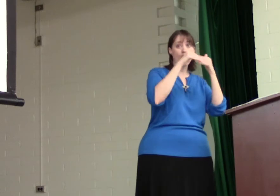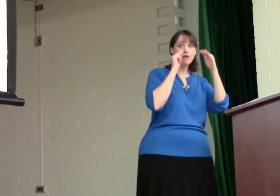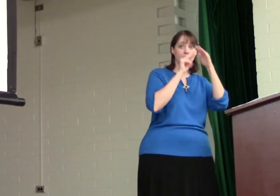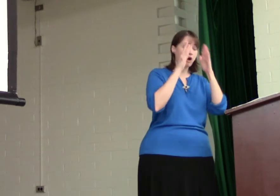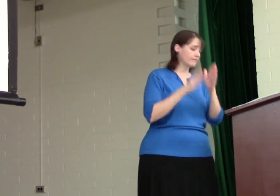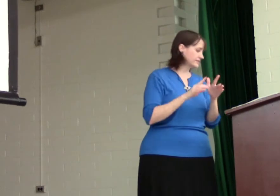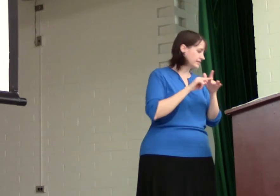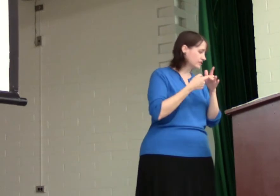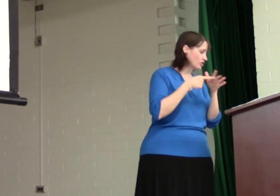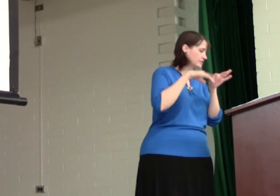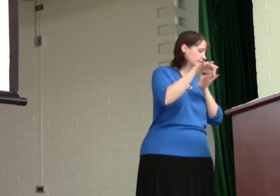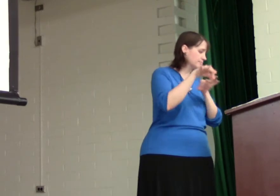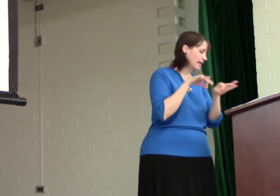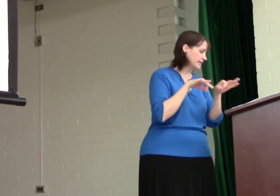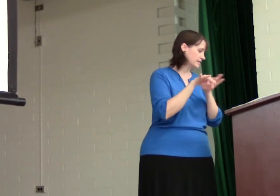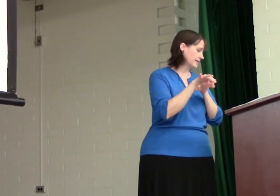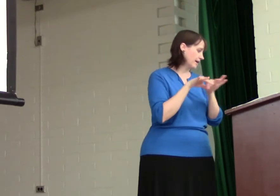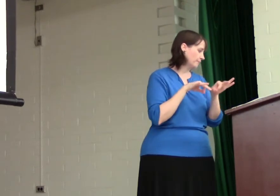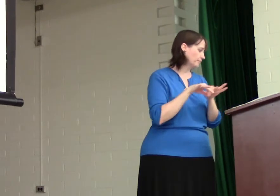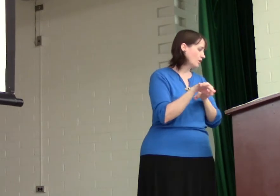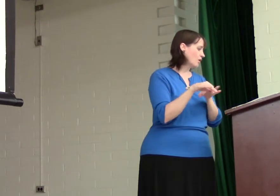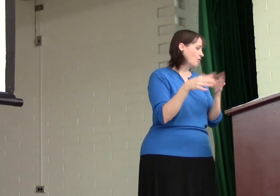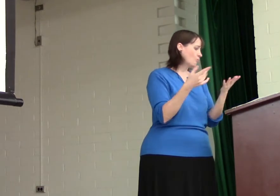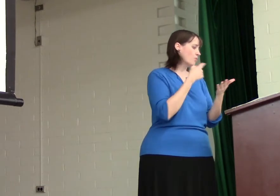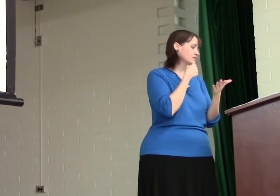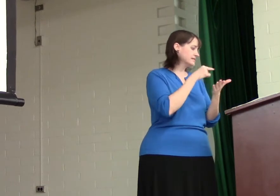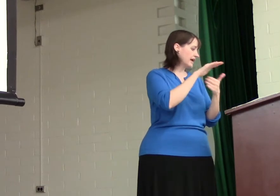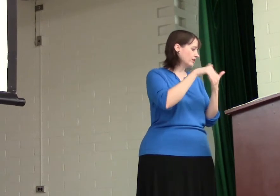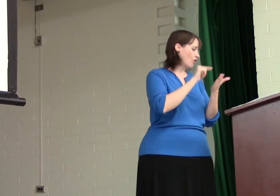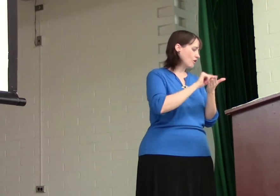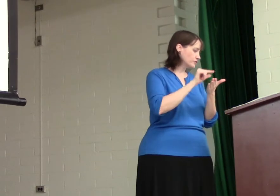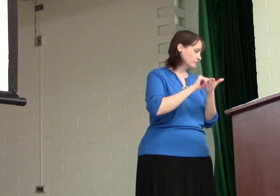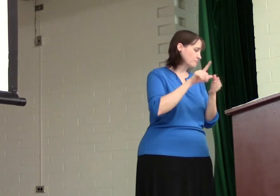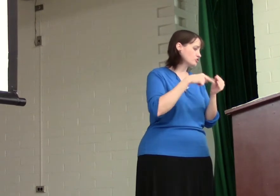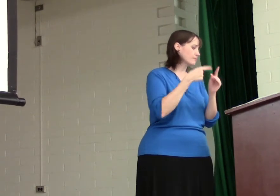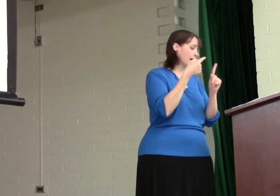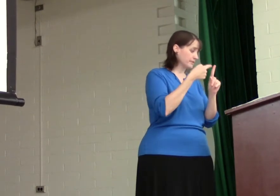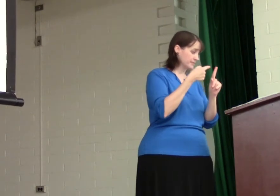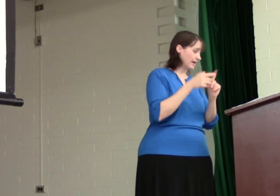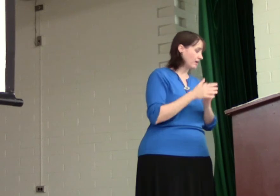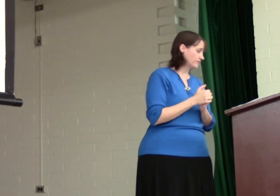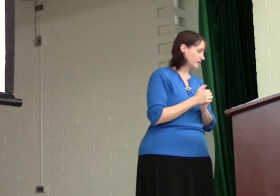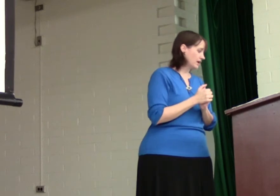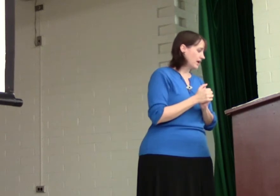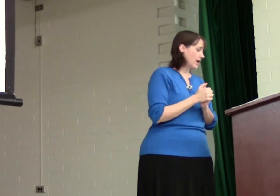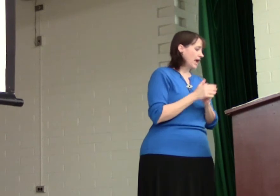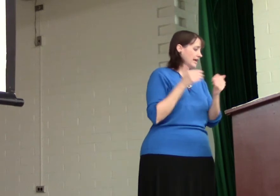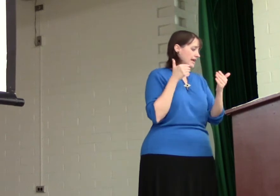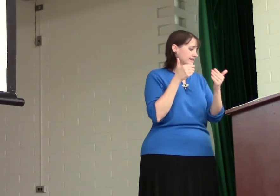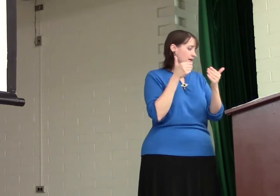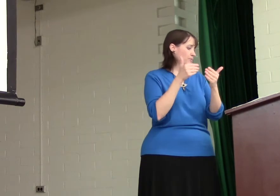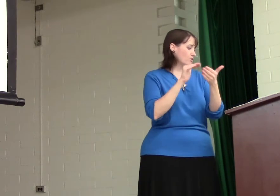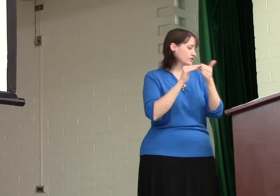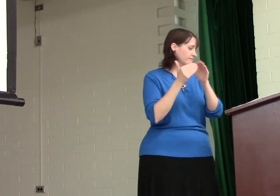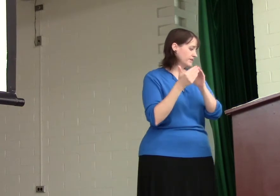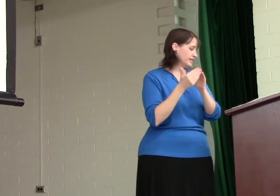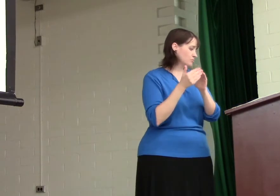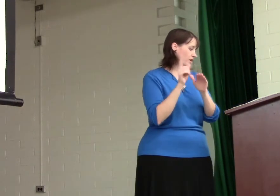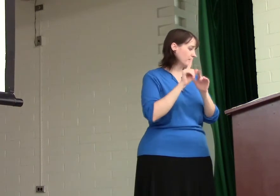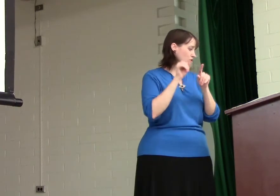all the prophets, and he starts explaining to them what was said in all the Scriptures about himself. And as they approached the village where they were